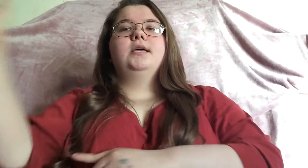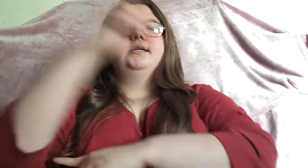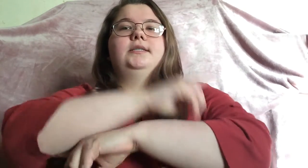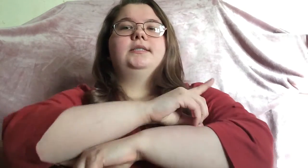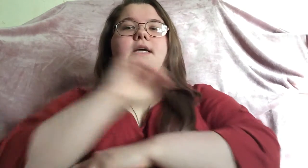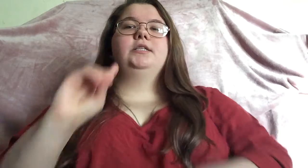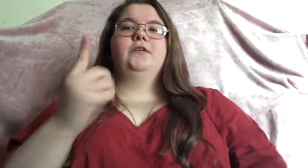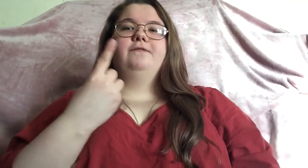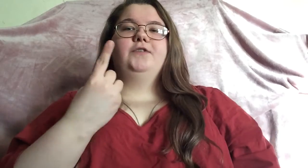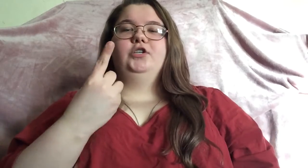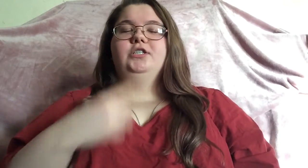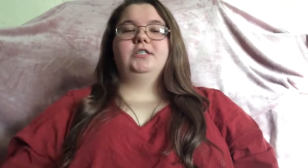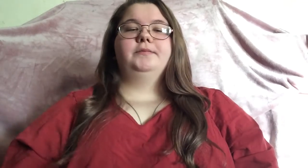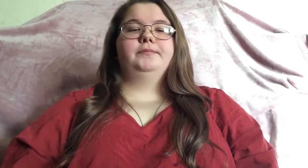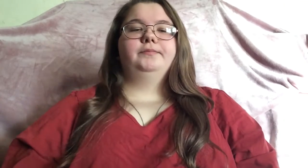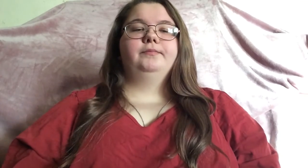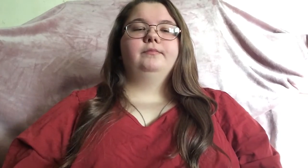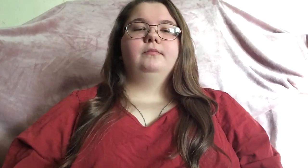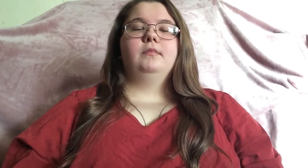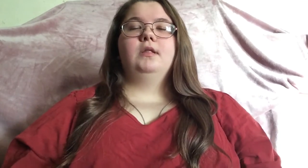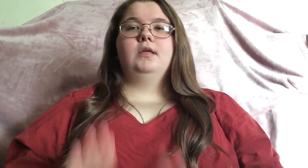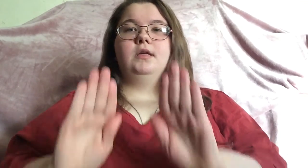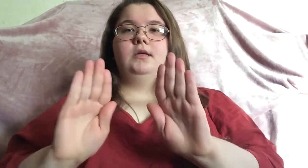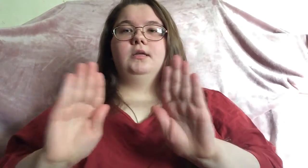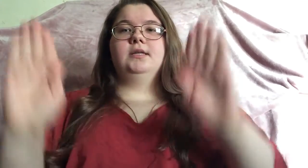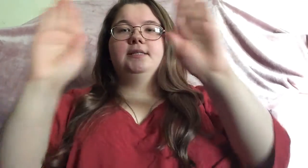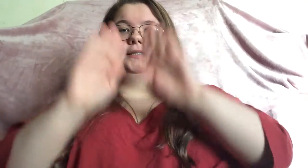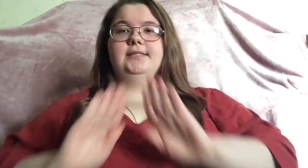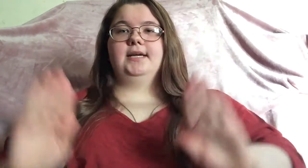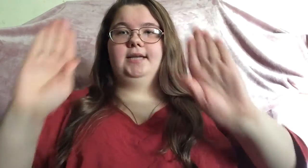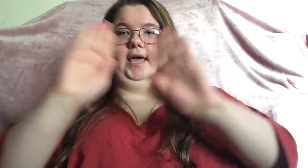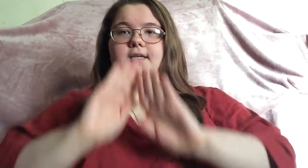days first Sunday